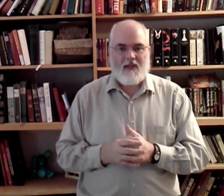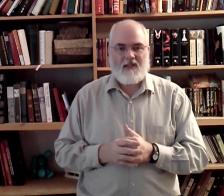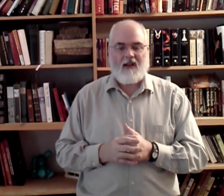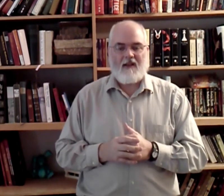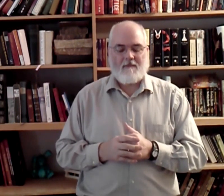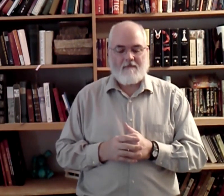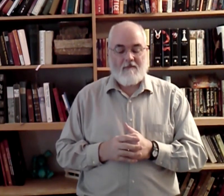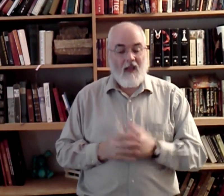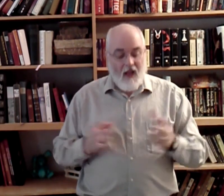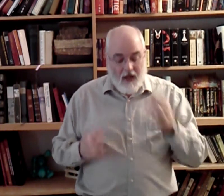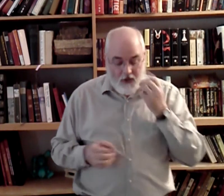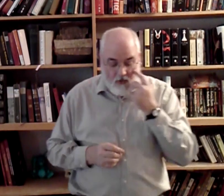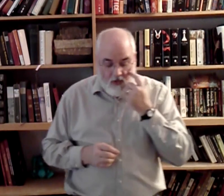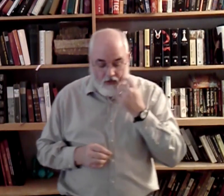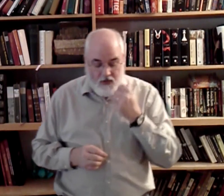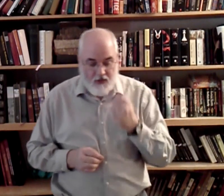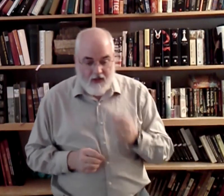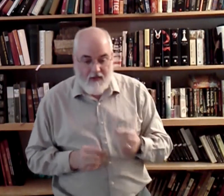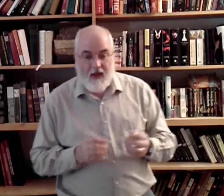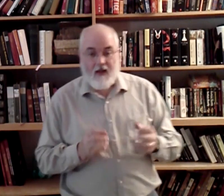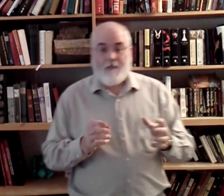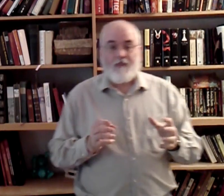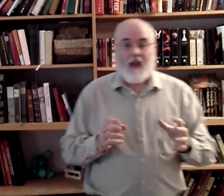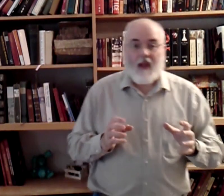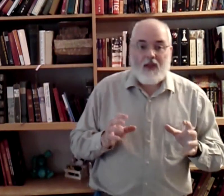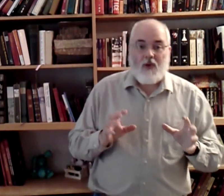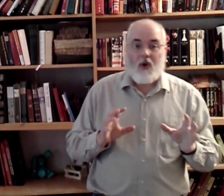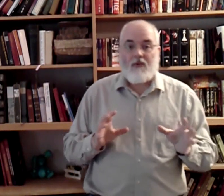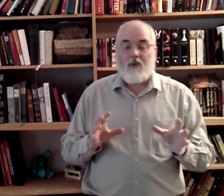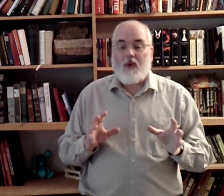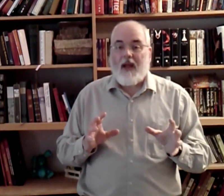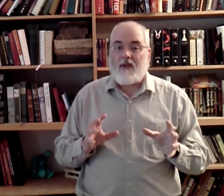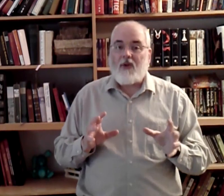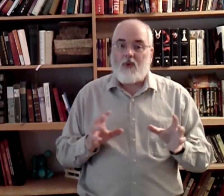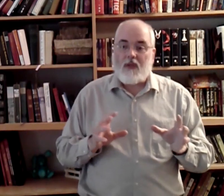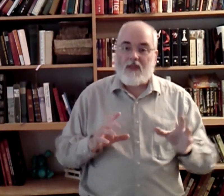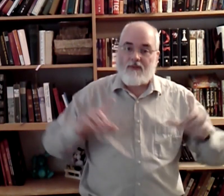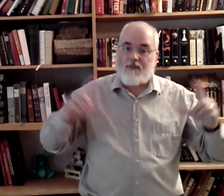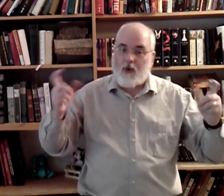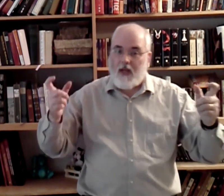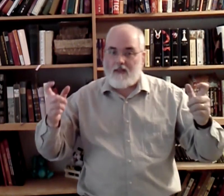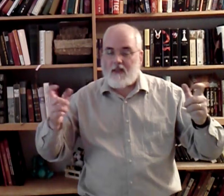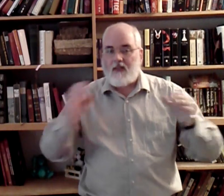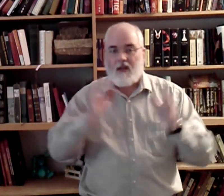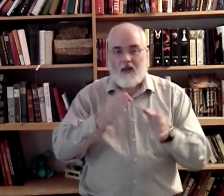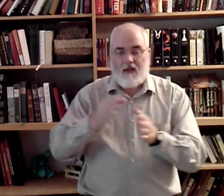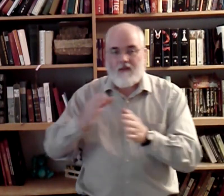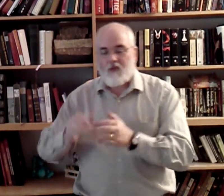be signed. I also encourage that you go through and you do this in phrases and not individual